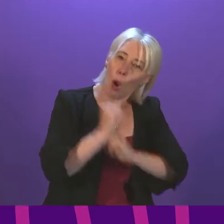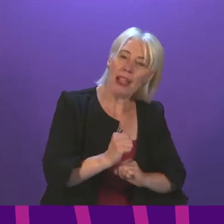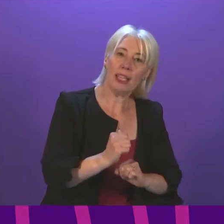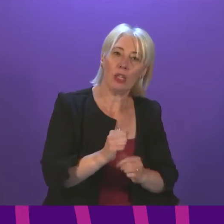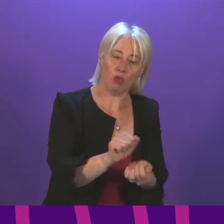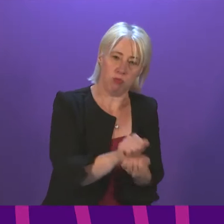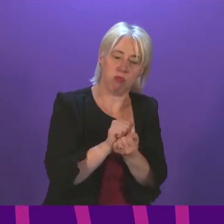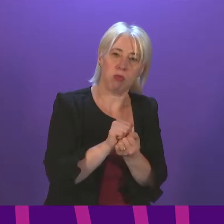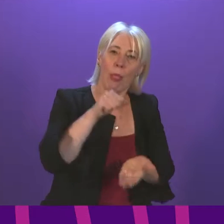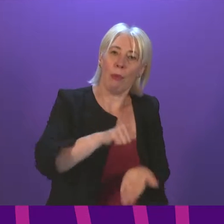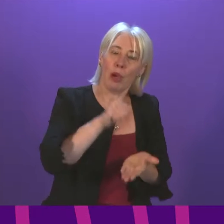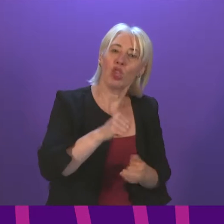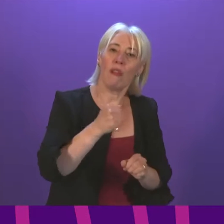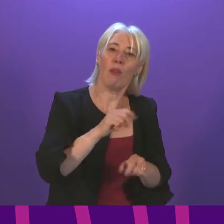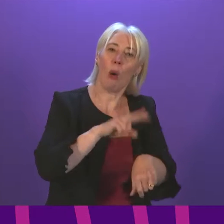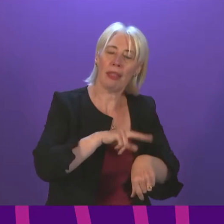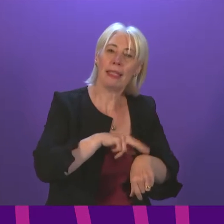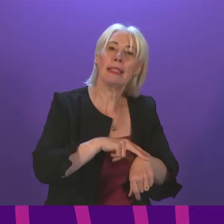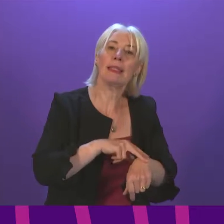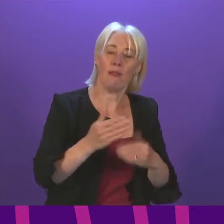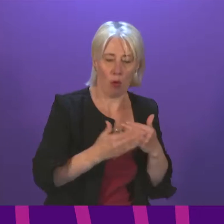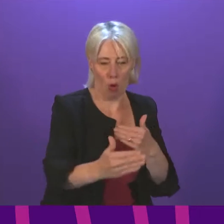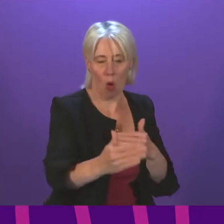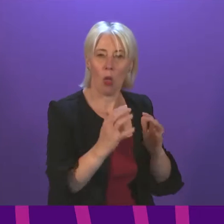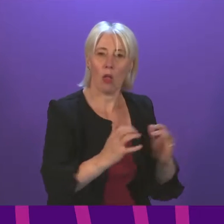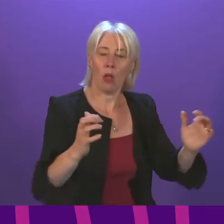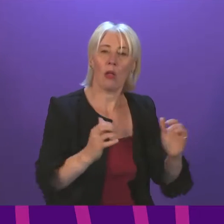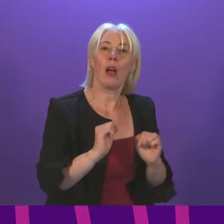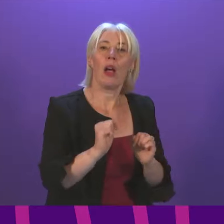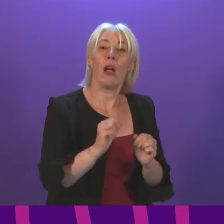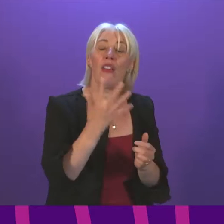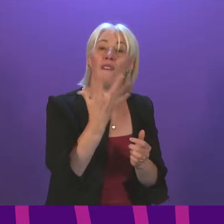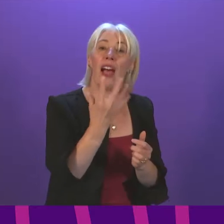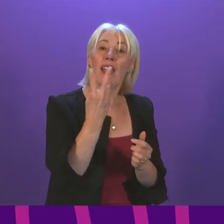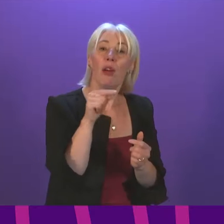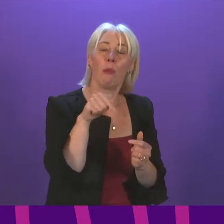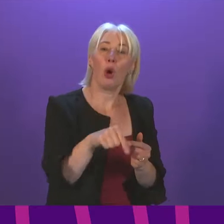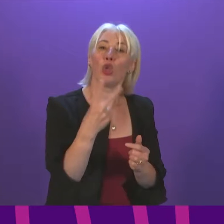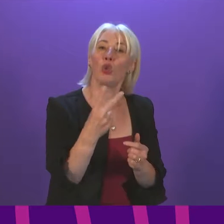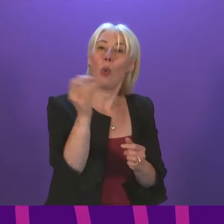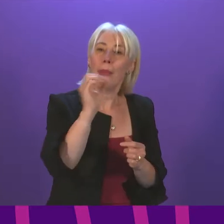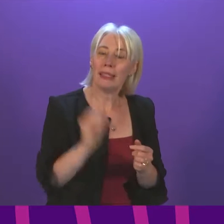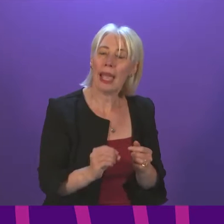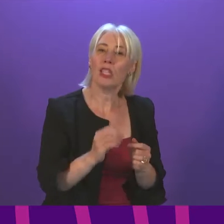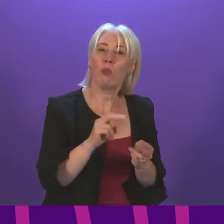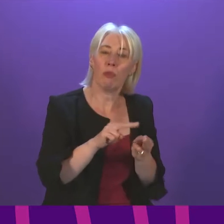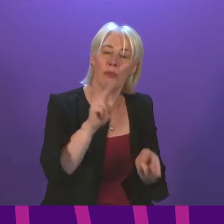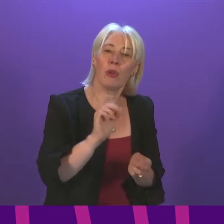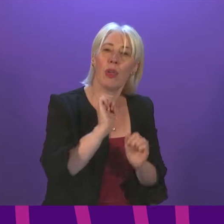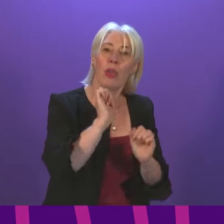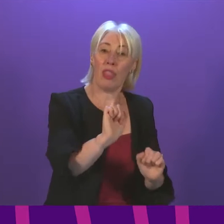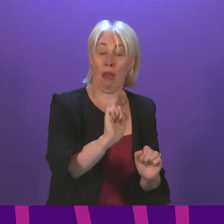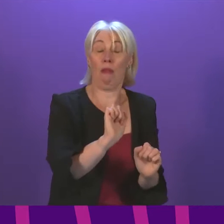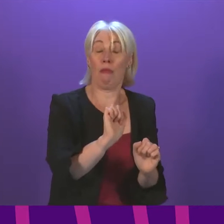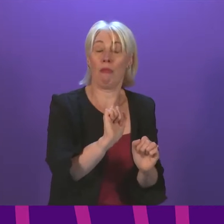terms for the entirety of this Parliament. We increased the SPA's resource budget by 5.2% for 2021-22 to over £1